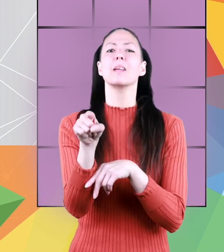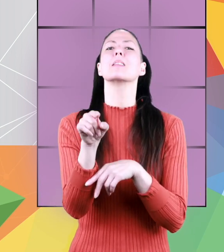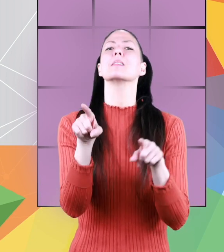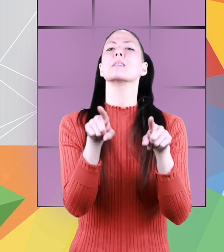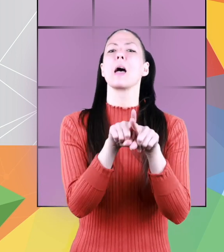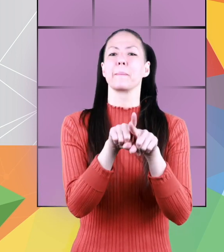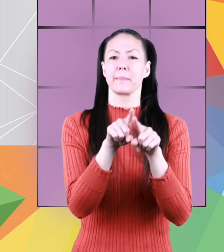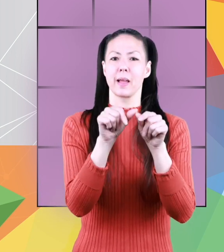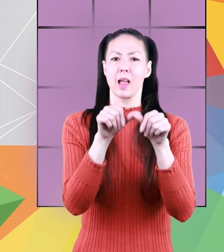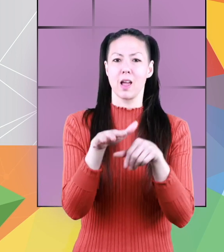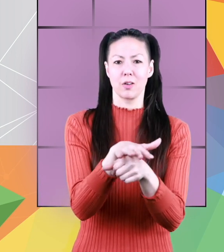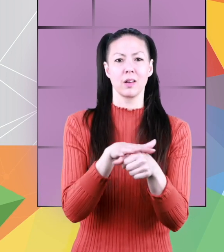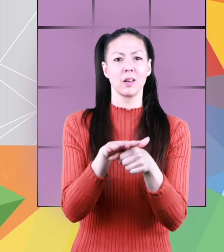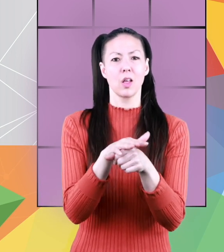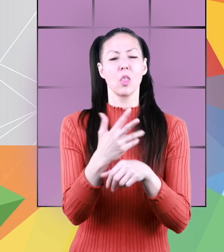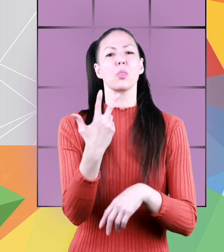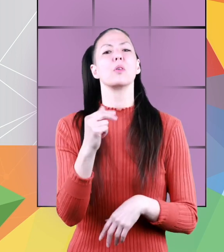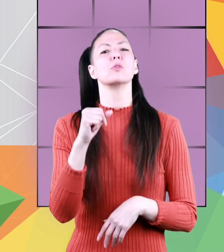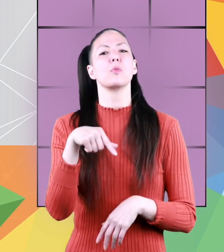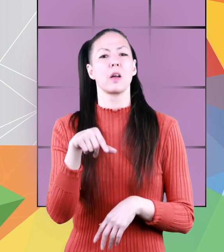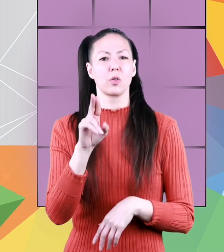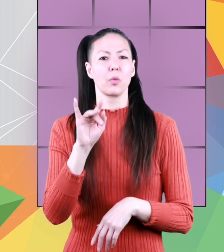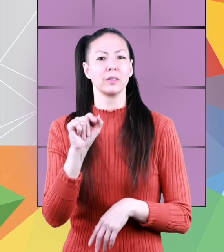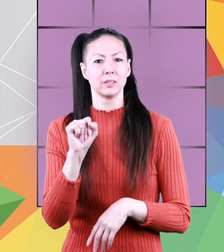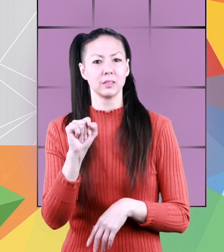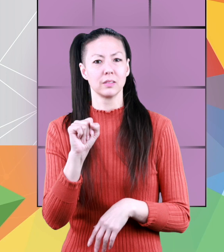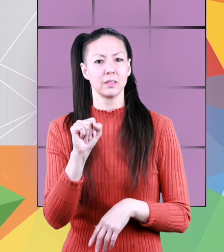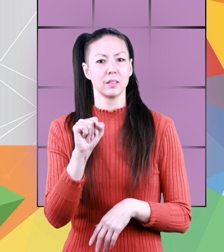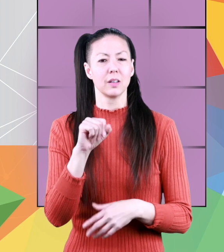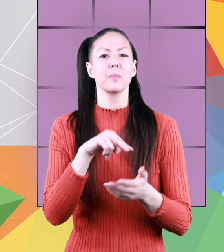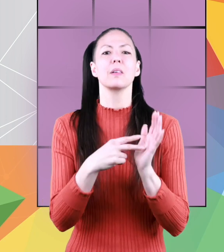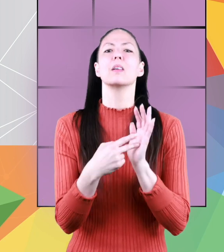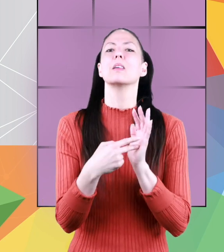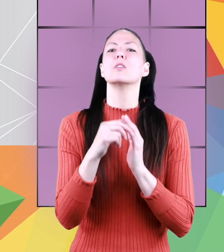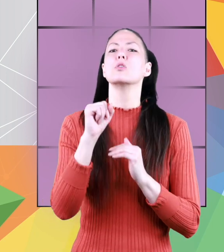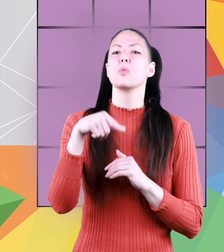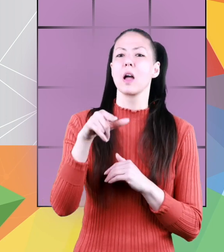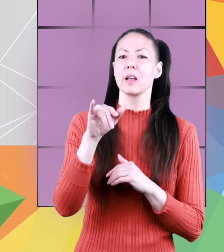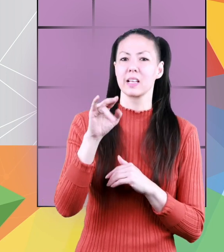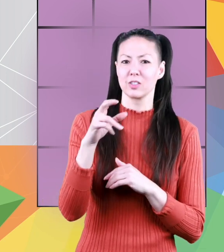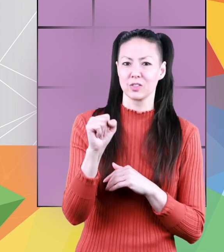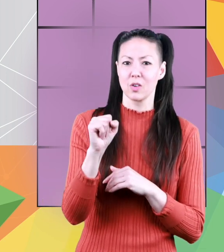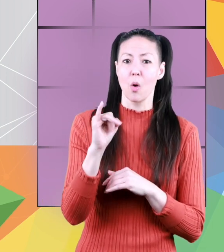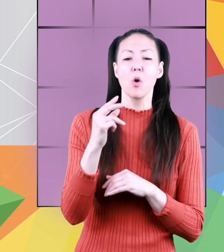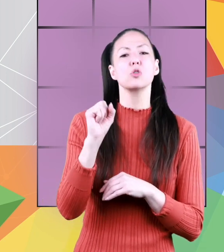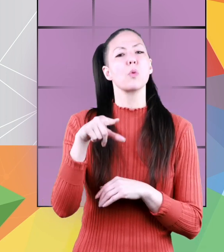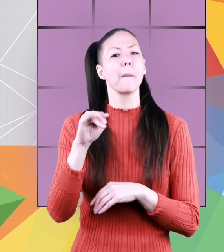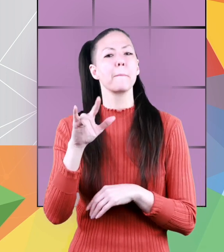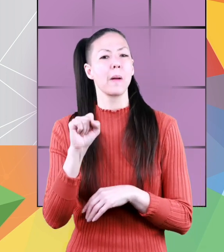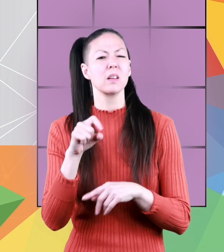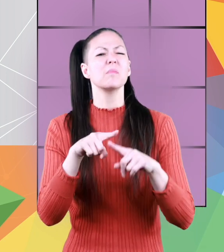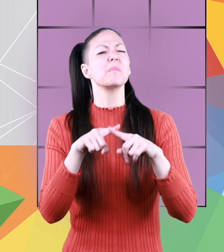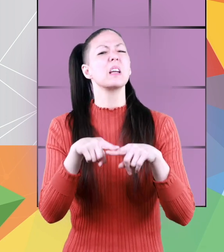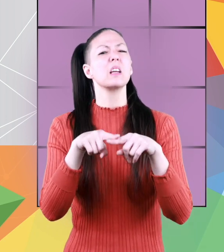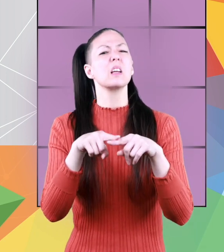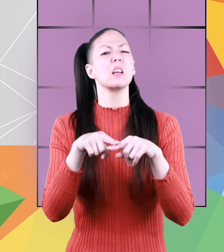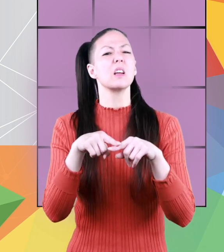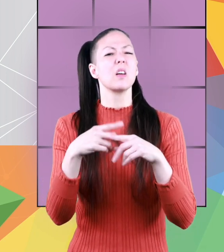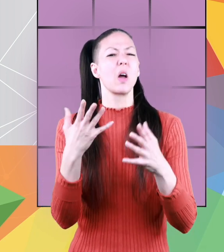area 12 square units it could be square inches square feet or square miles depending on the units you're working